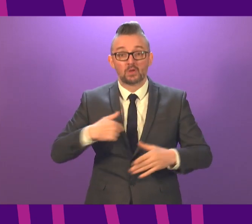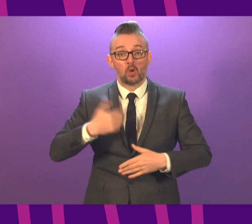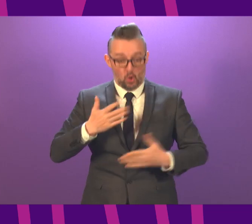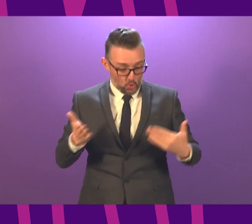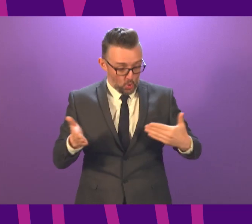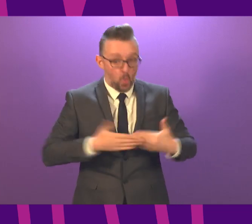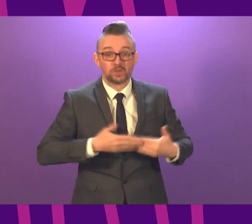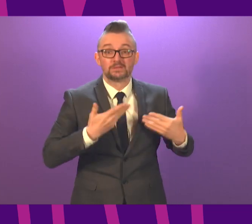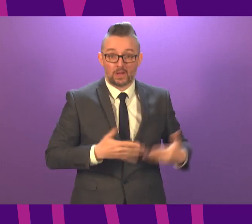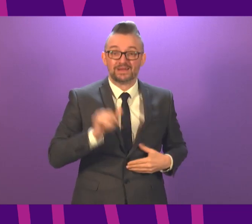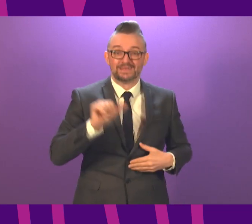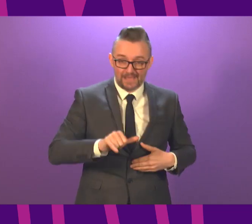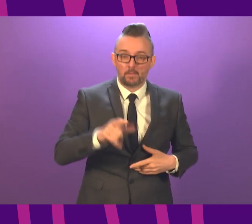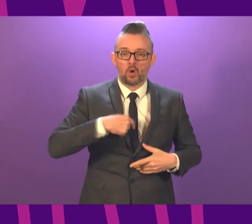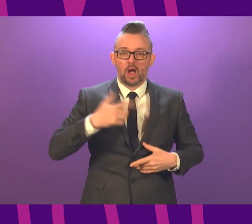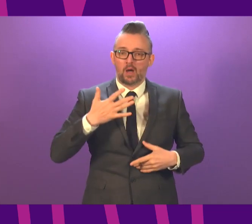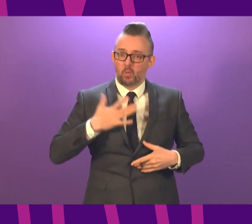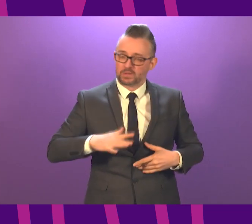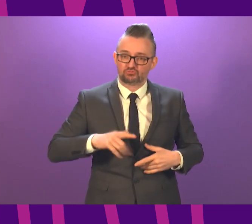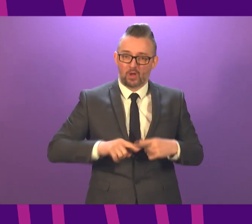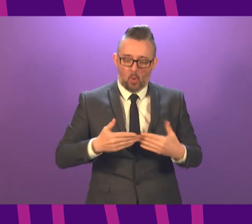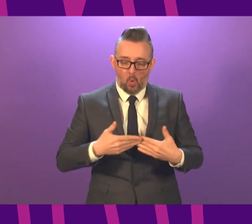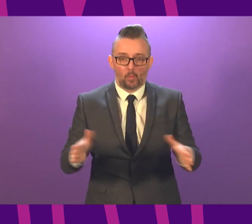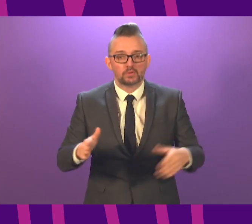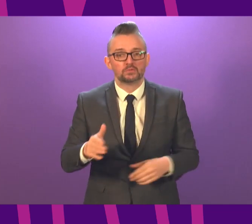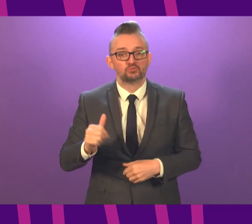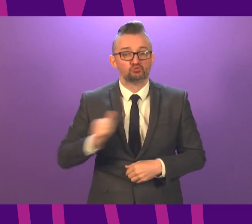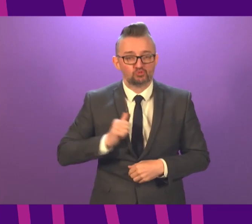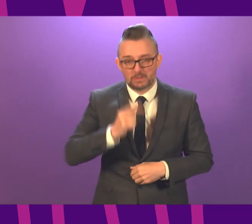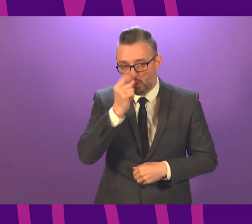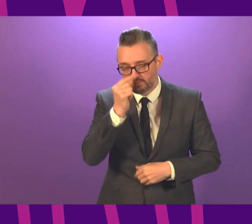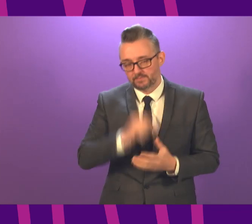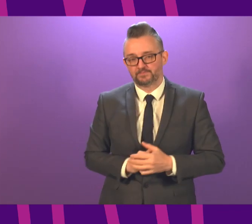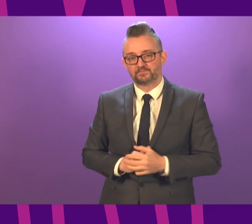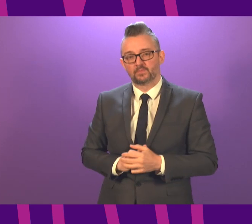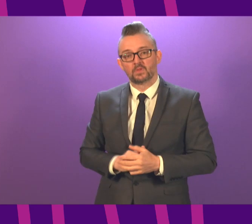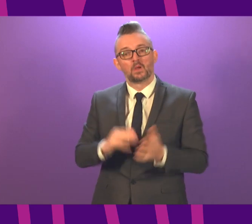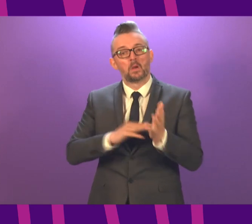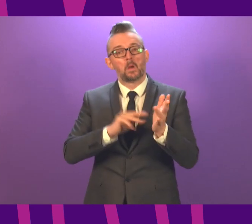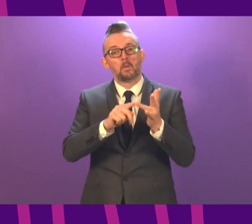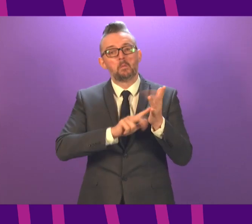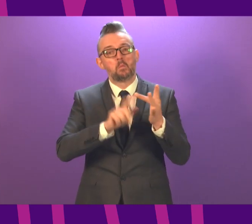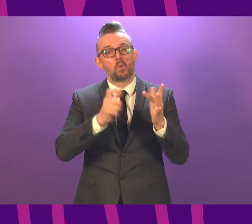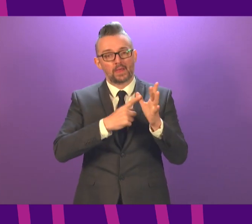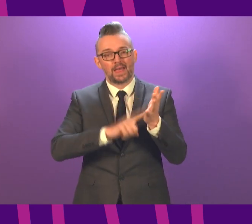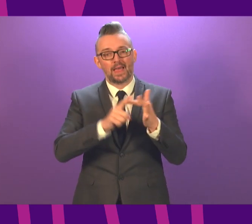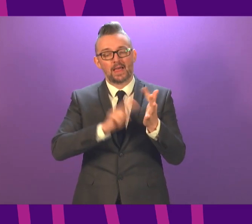schools back open again just as quickly as we deem it is safe to do so. Monica Lennon to be followed by Claire Adamson.